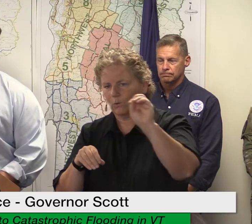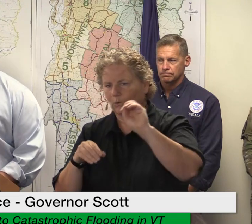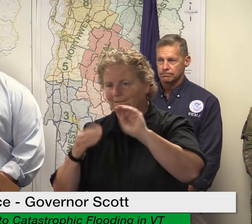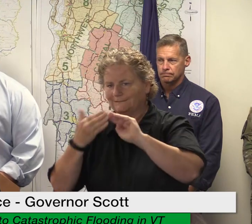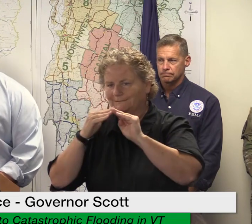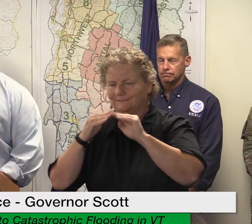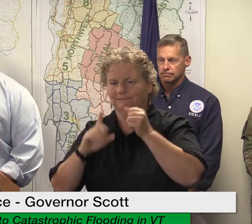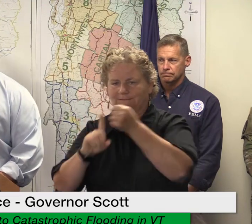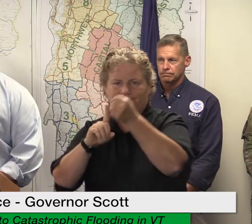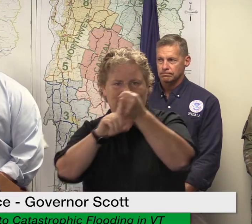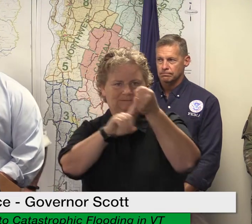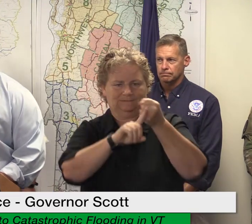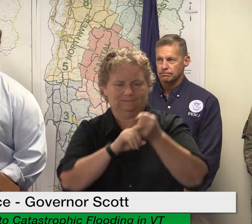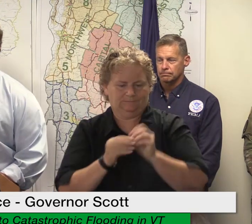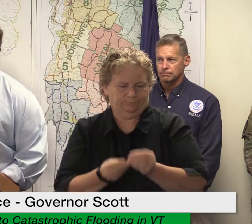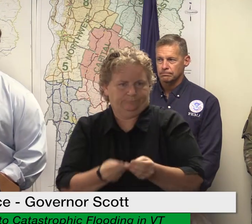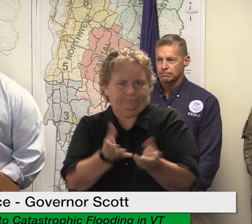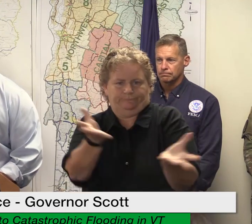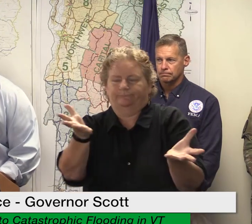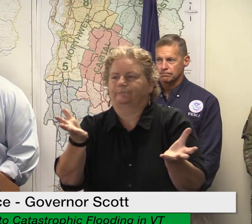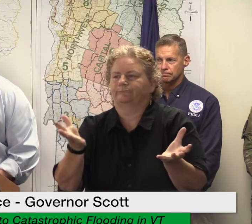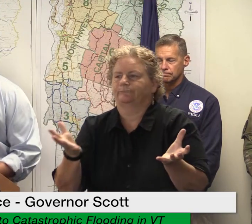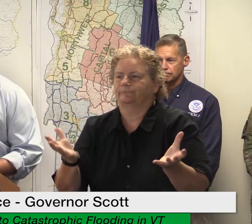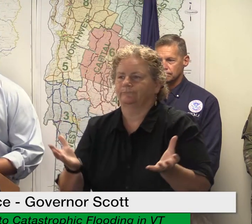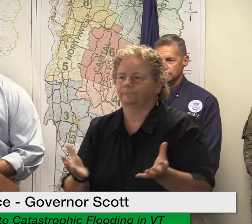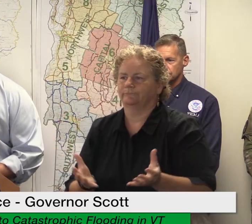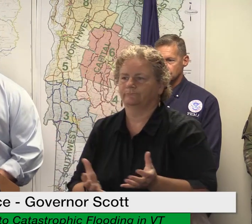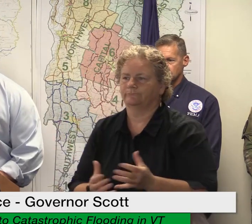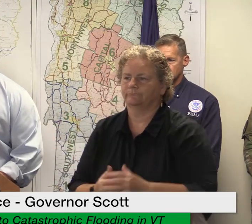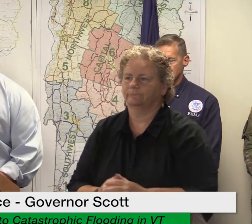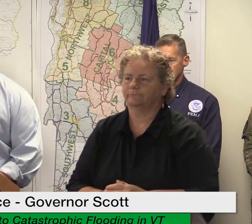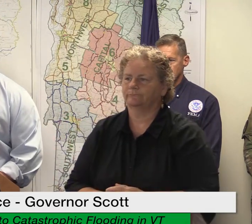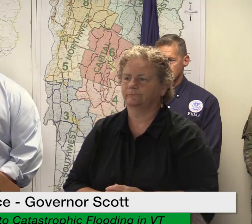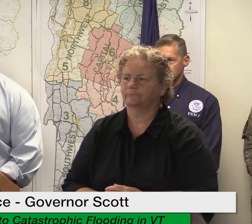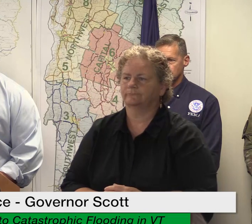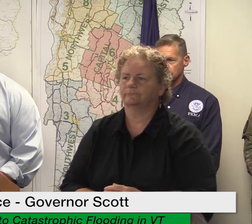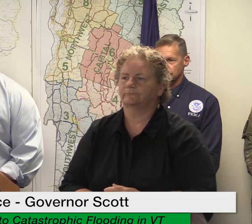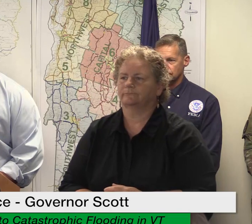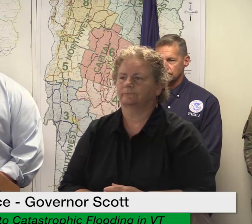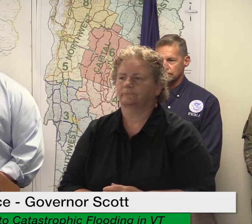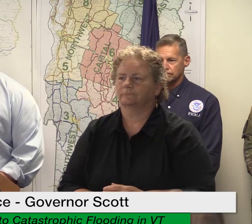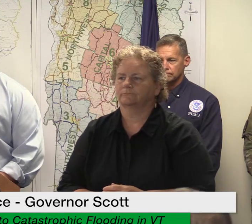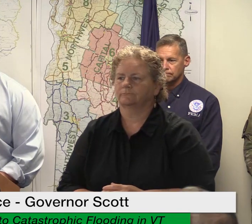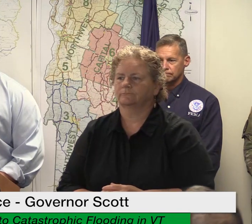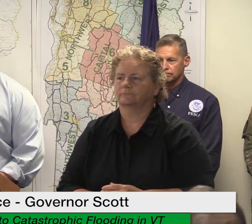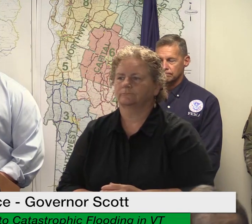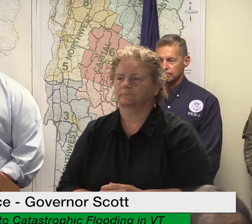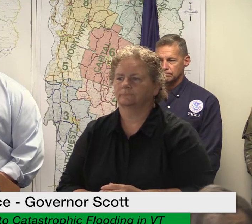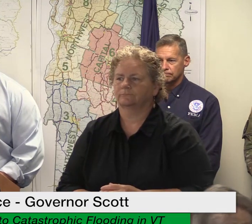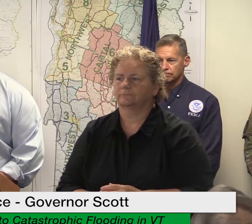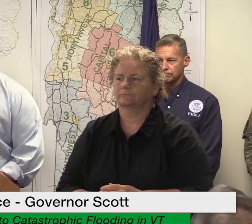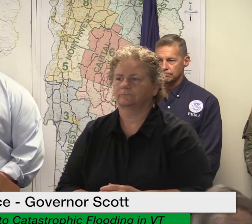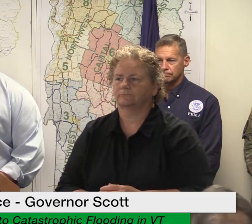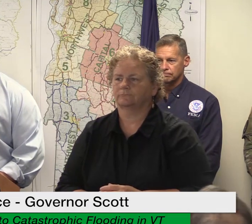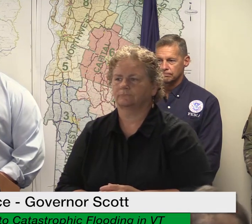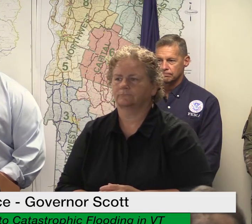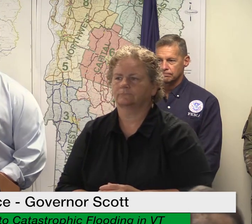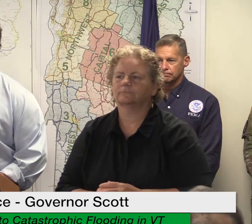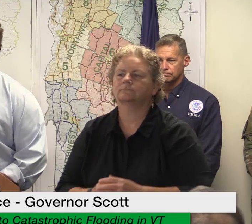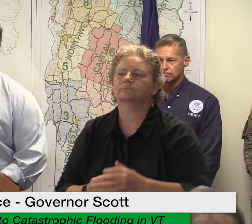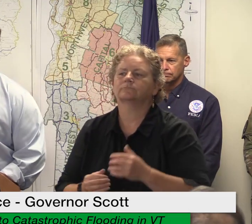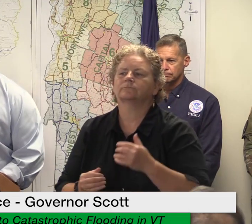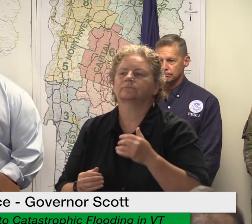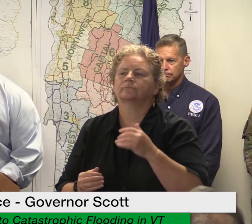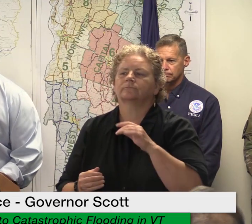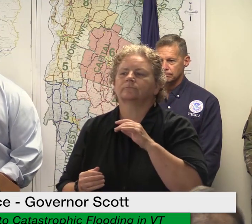also as lindsay had mentioned earlier this year we had announced an expansion of a local investment program of 85 million dollars that